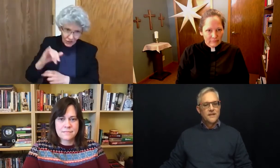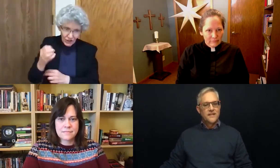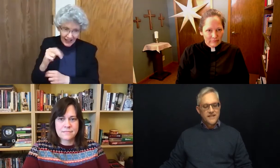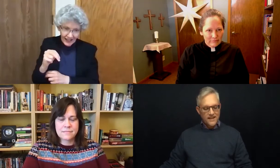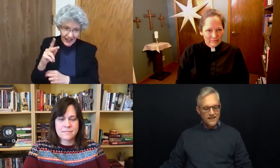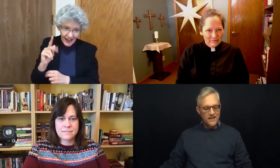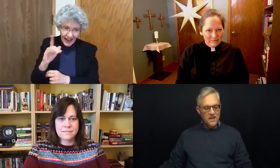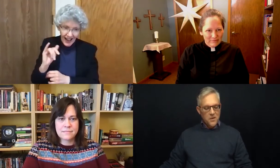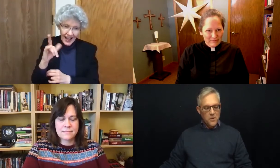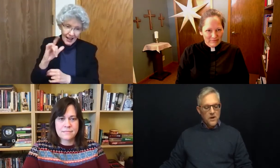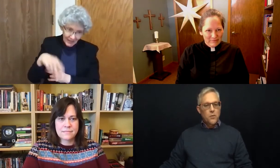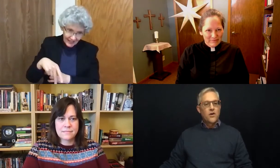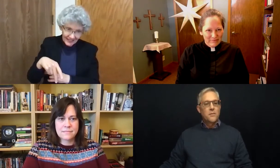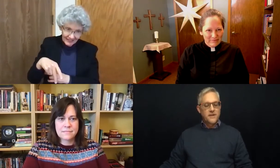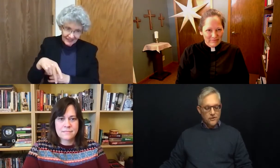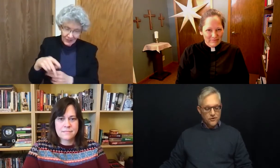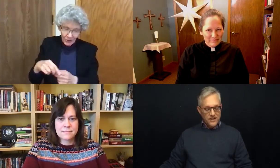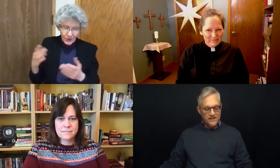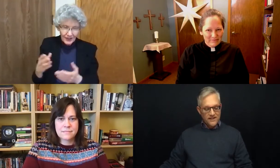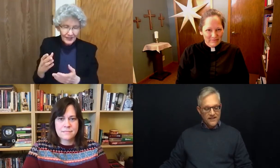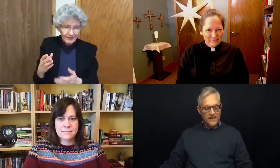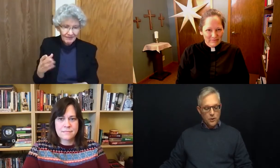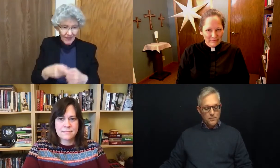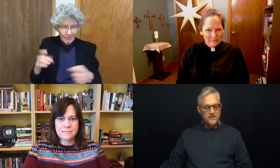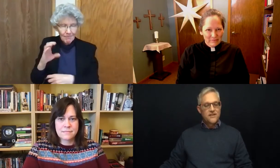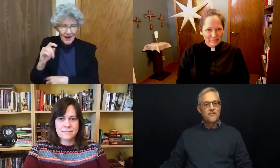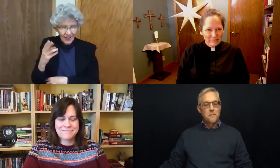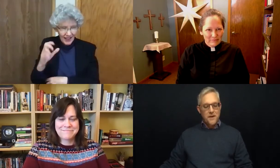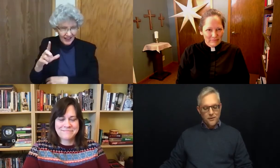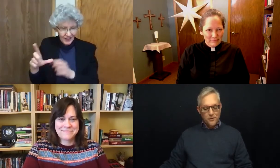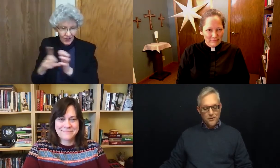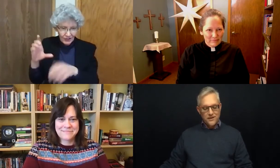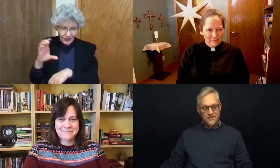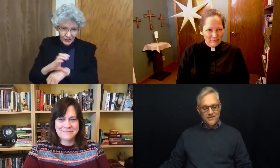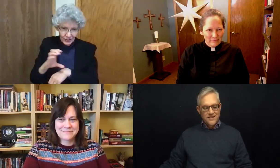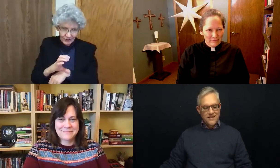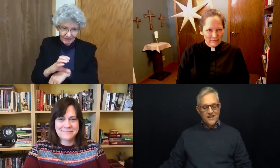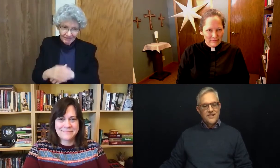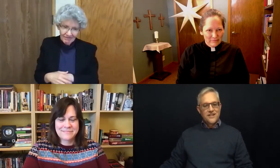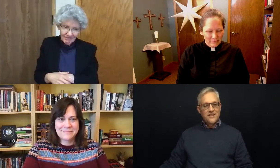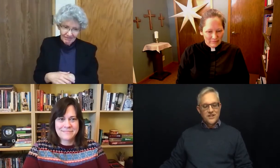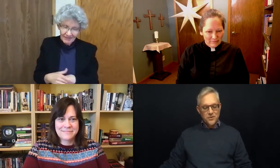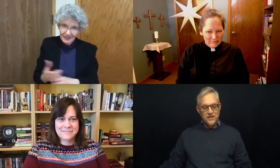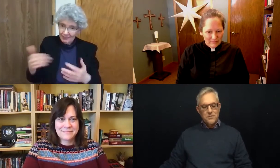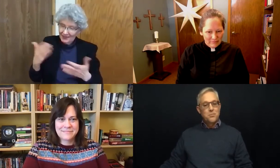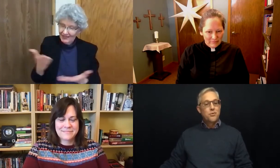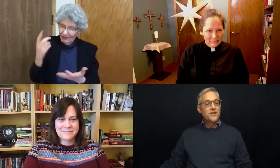Secondly, we want to welcome Dr. Jen Kilps from Bethel Lutheran. She's going to be preaching